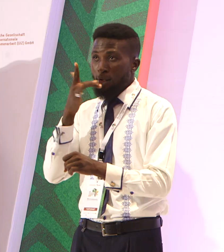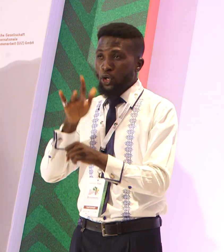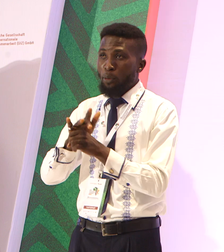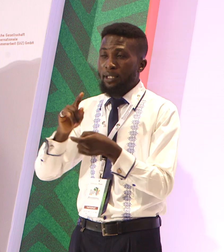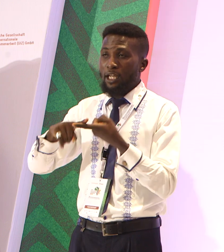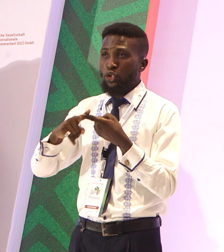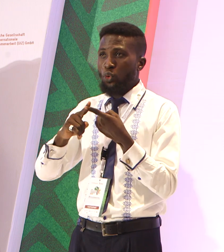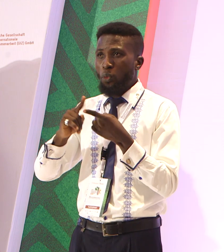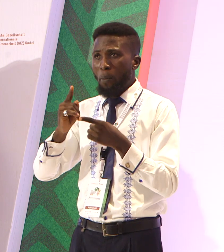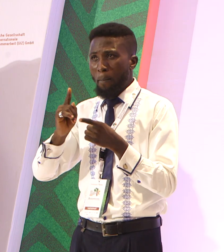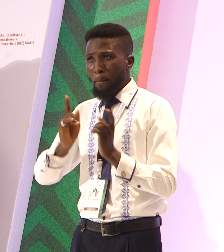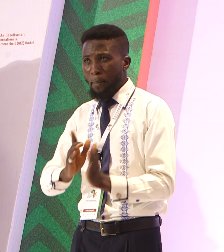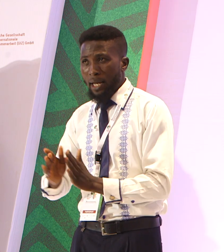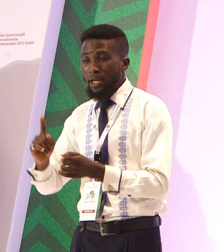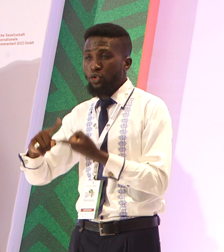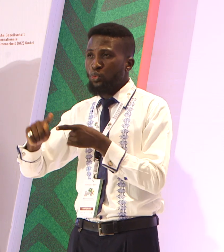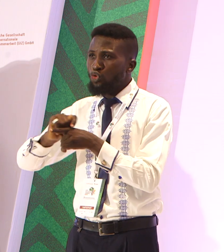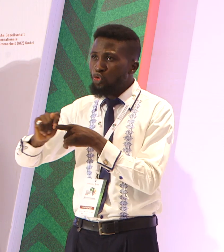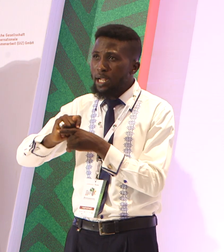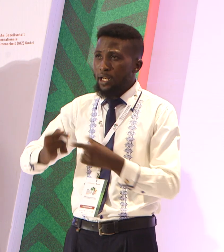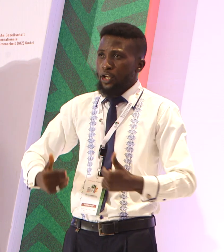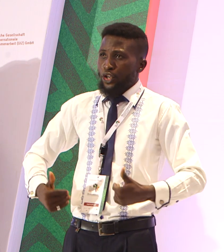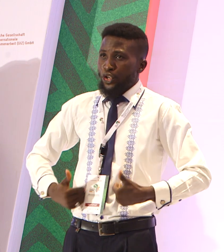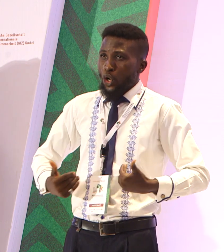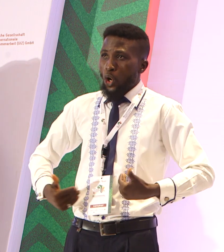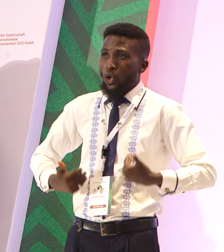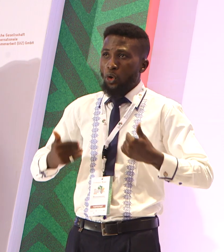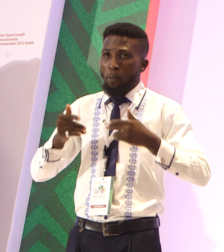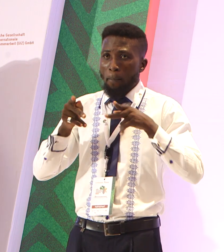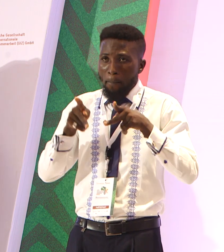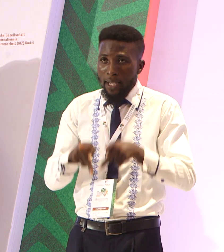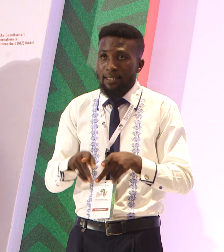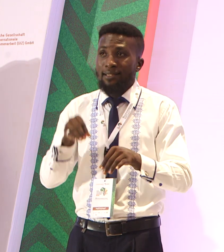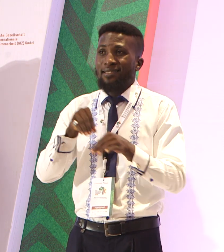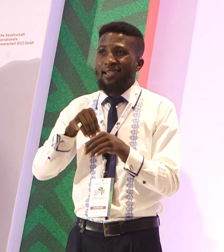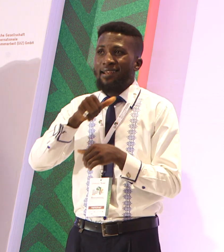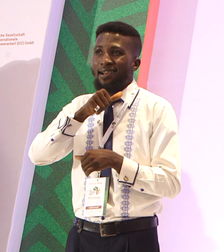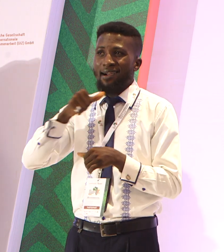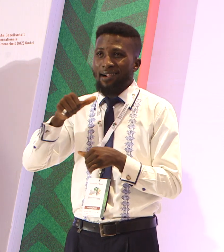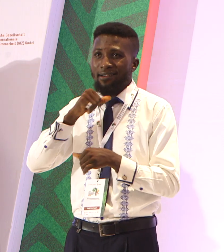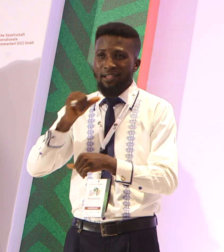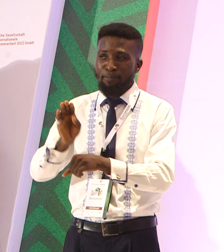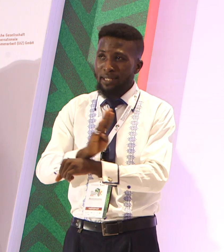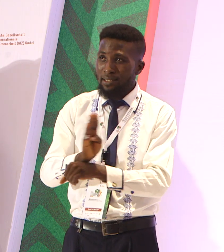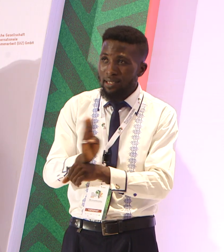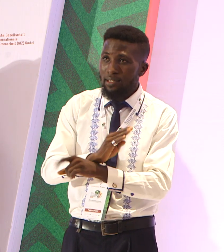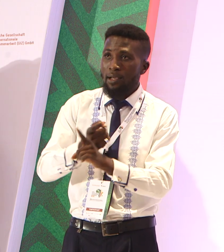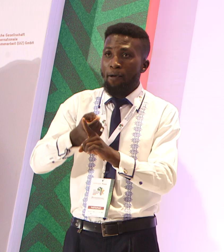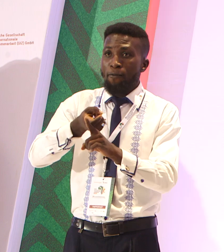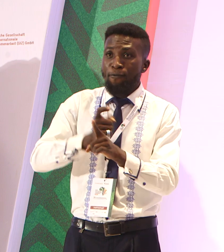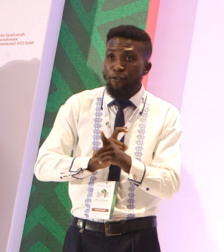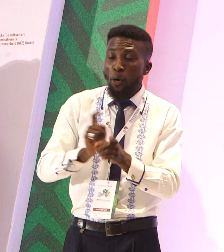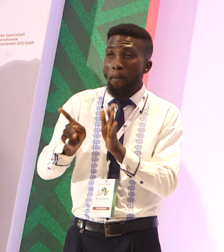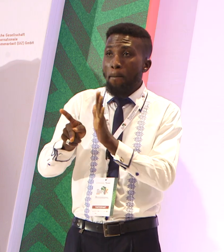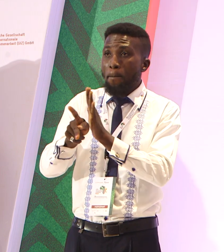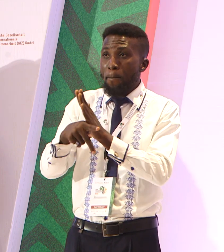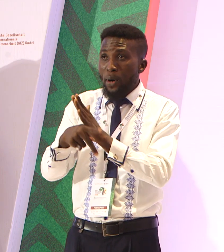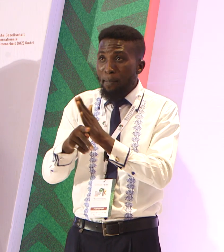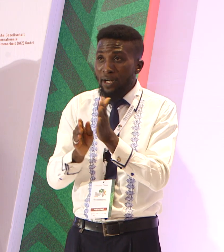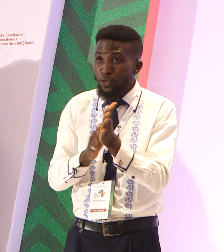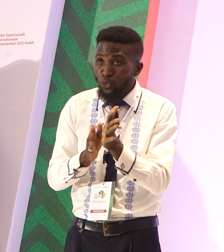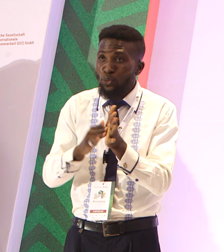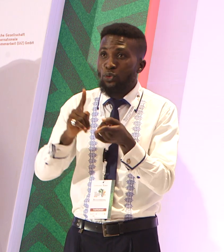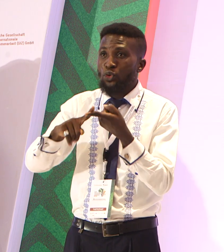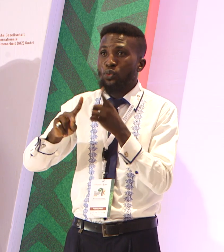young persons in agricultural business, in agribusiness from primary schools to